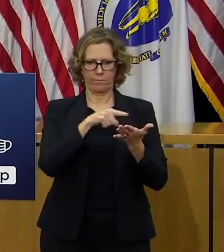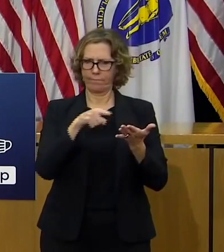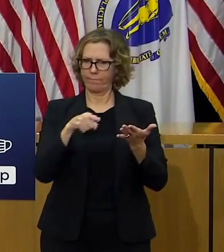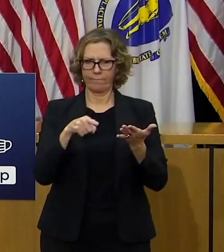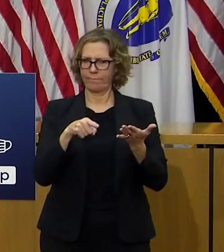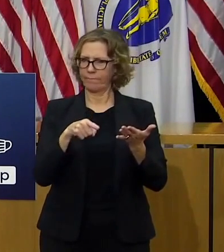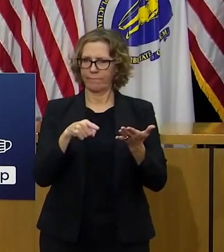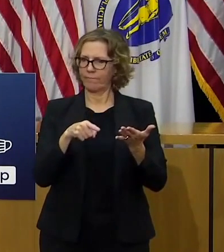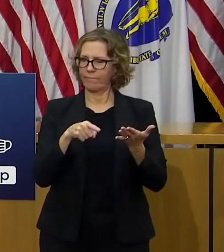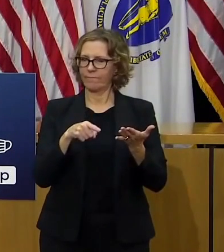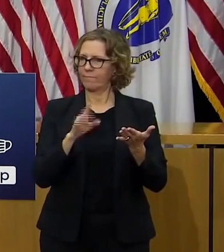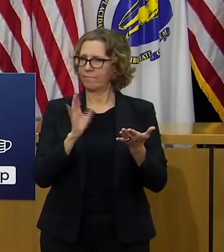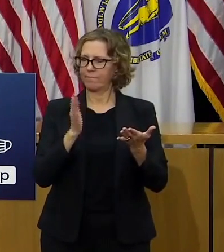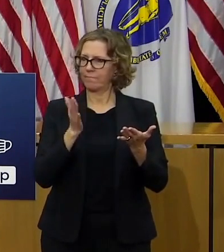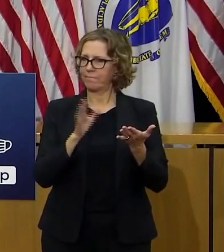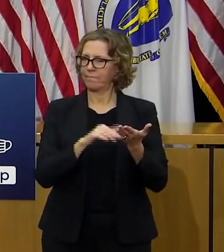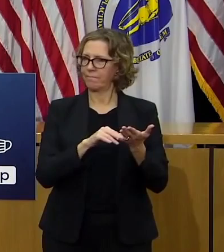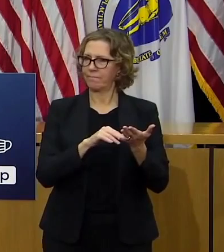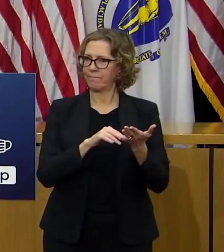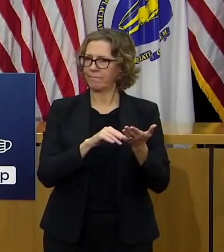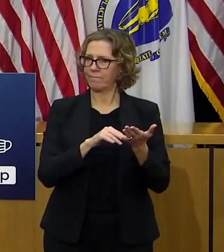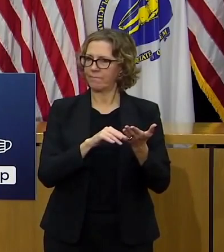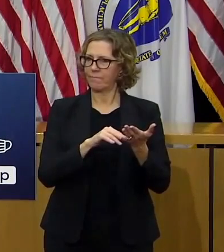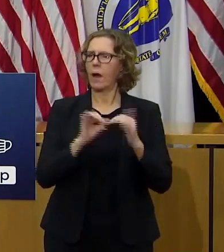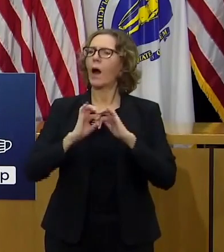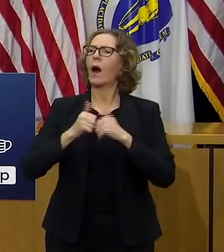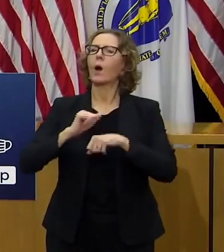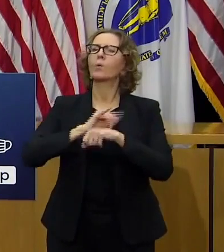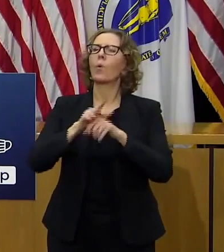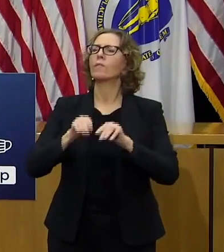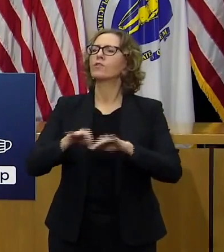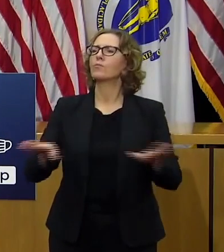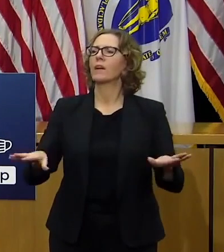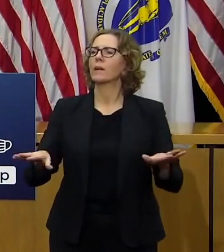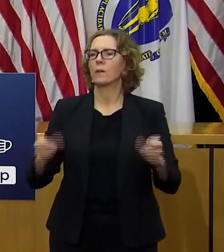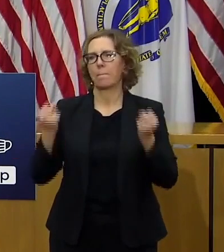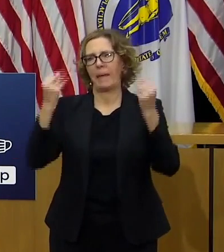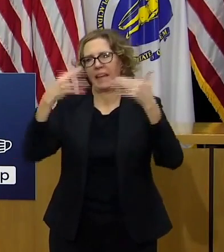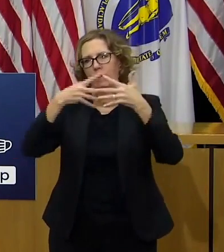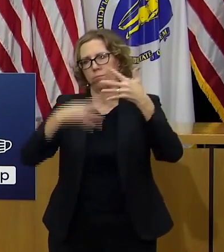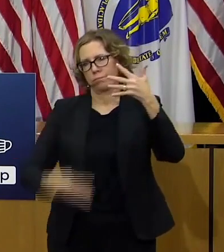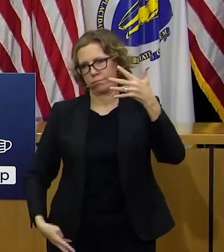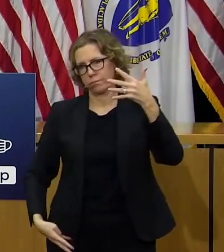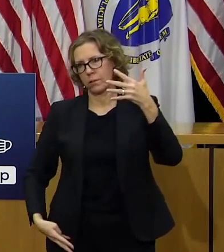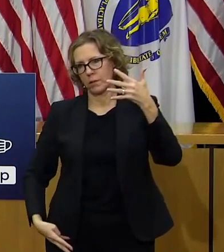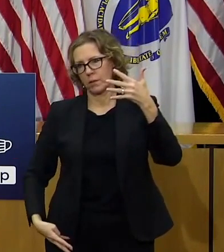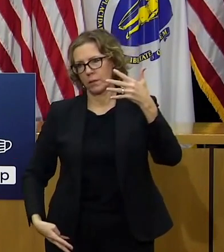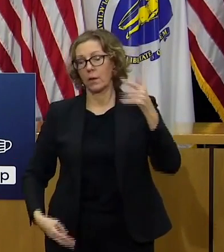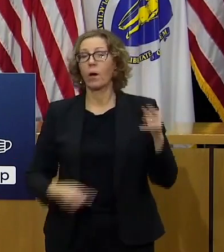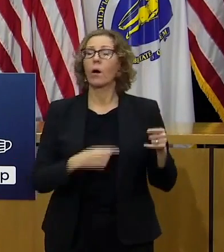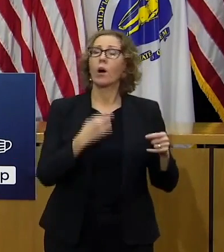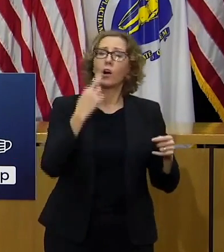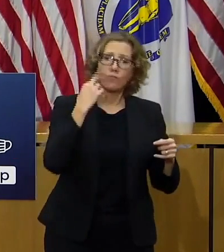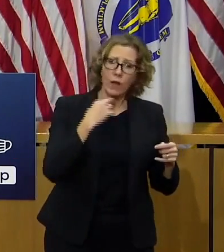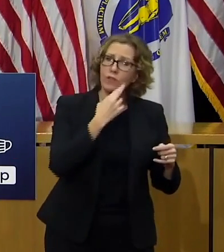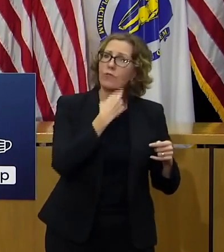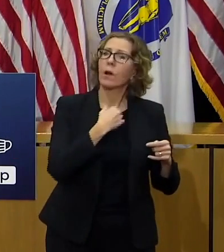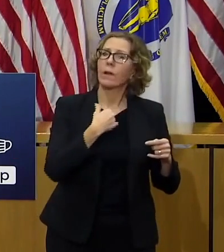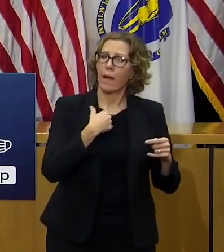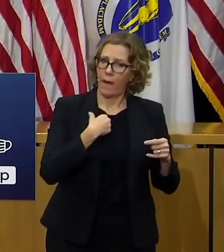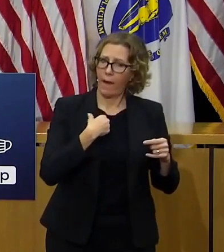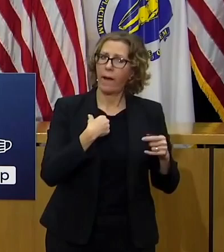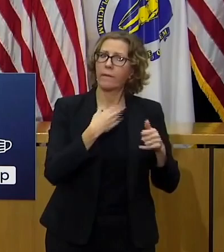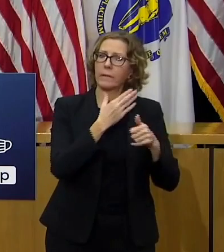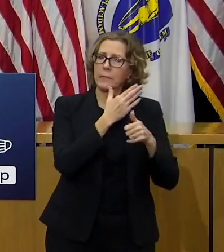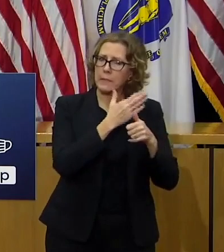there are many things that spread covid and restaurants certainly play a role along